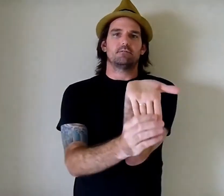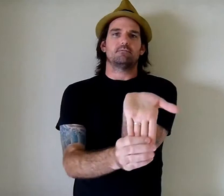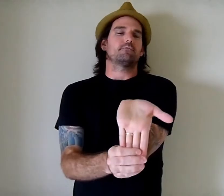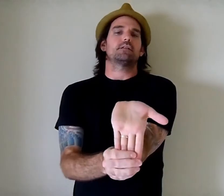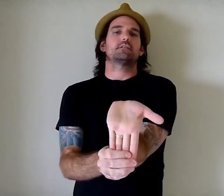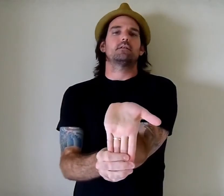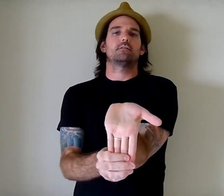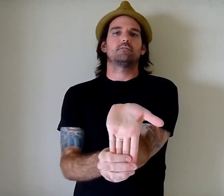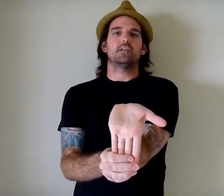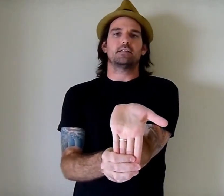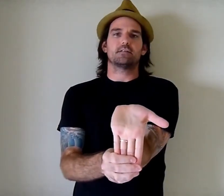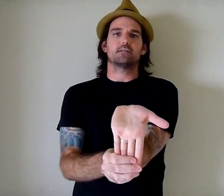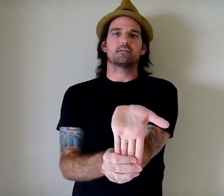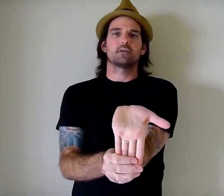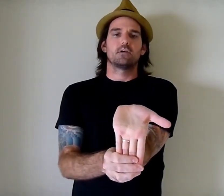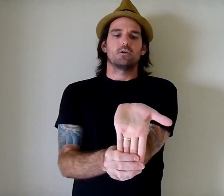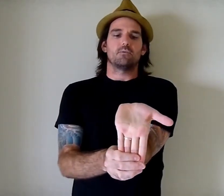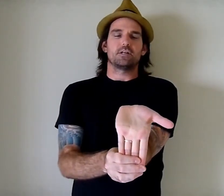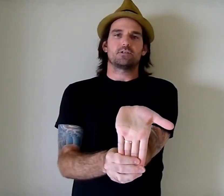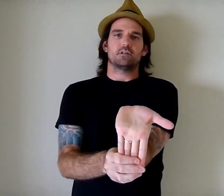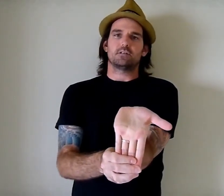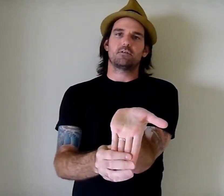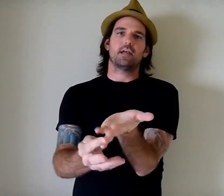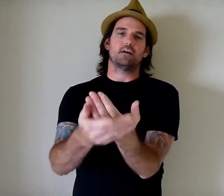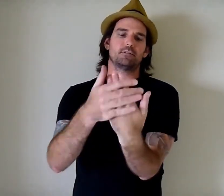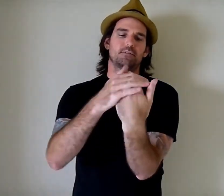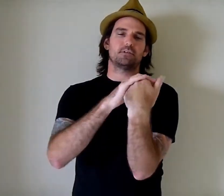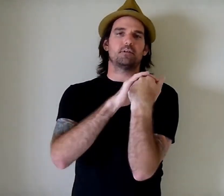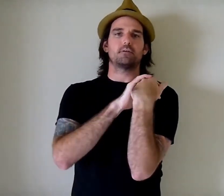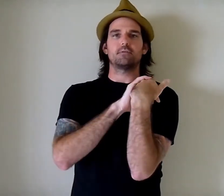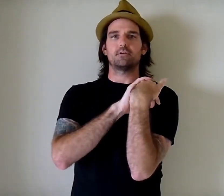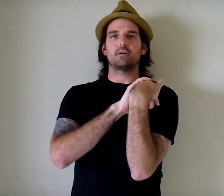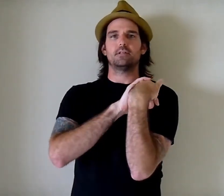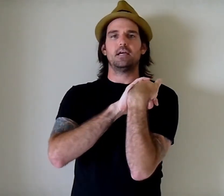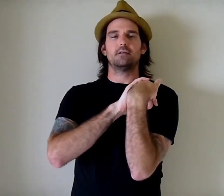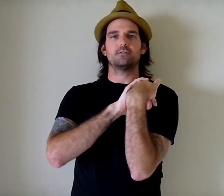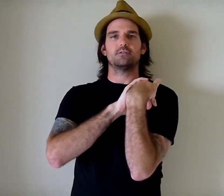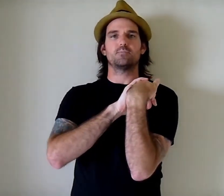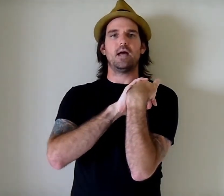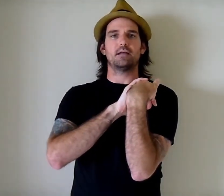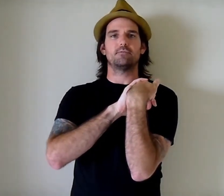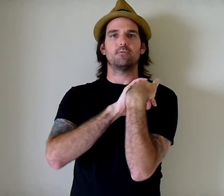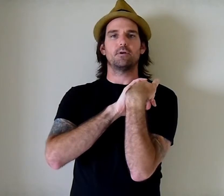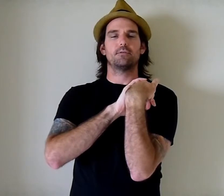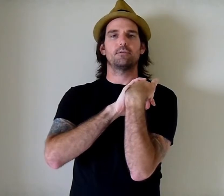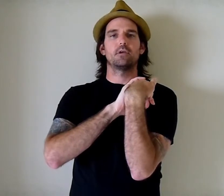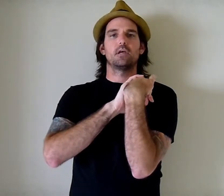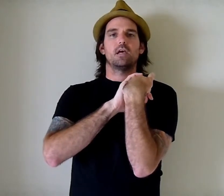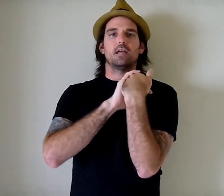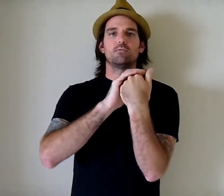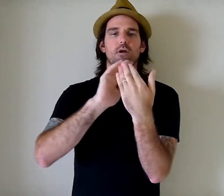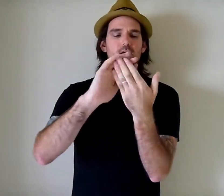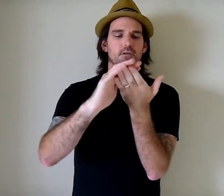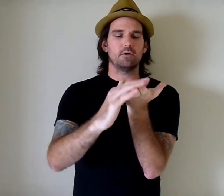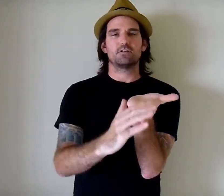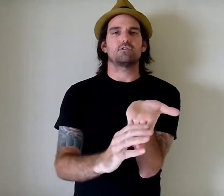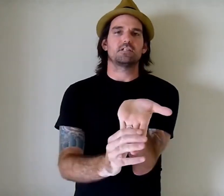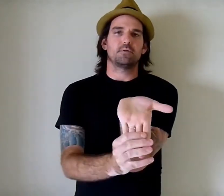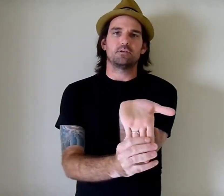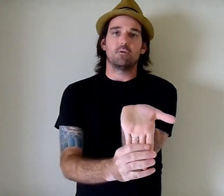wrist flexes, which is great also if you sit at a computer all day, so just back and forth. And you want to stretch it, but you